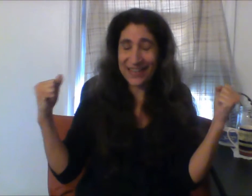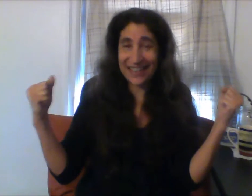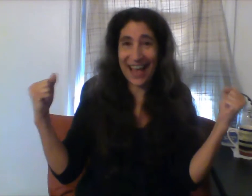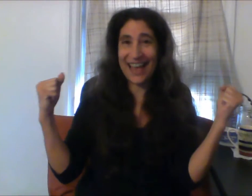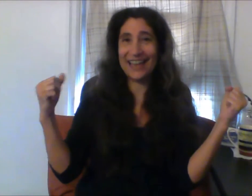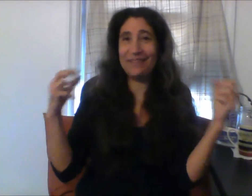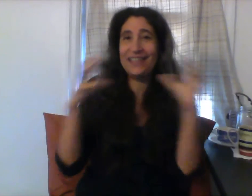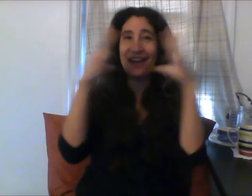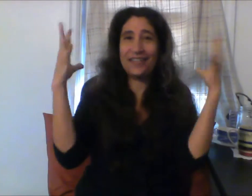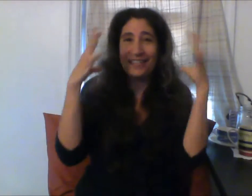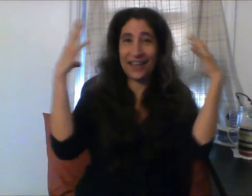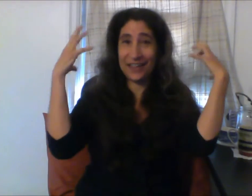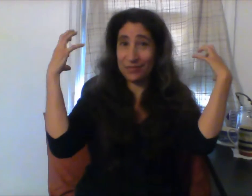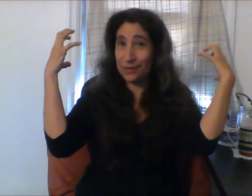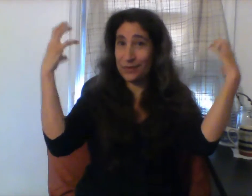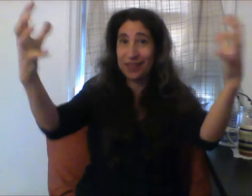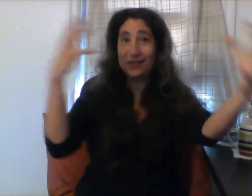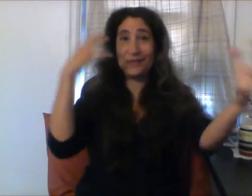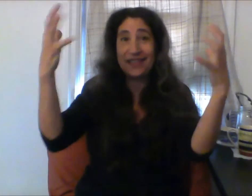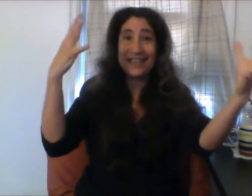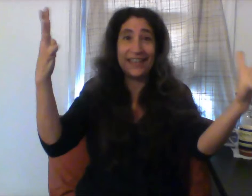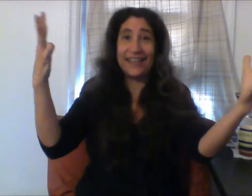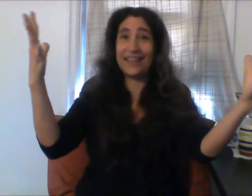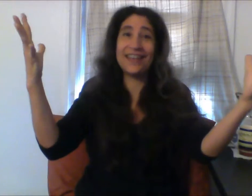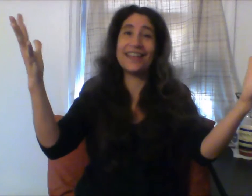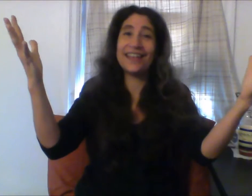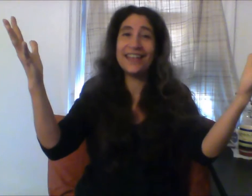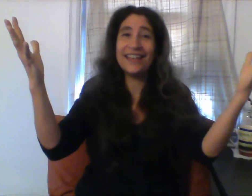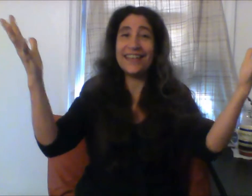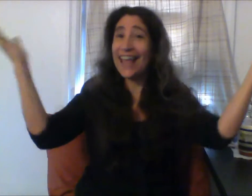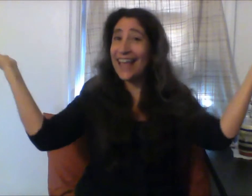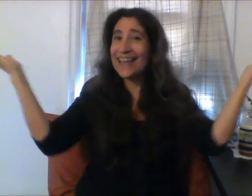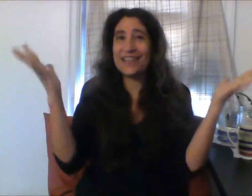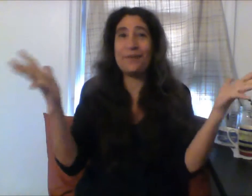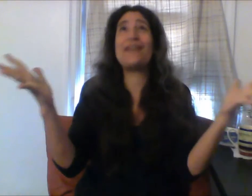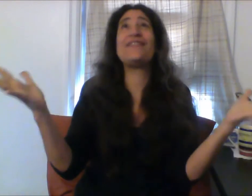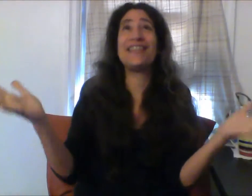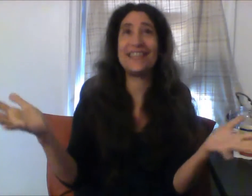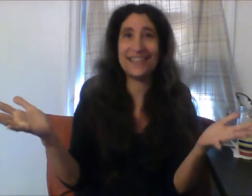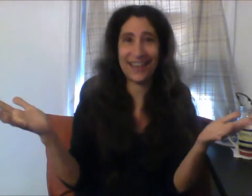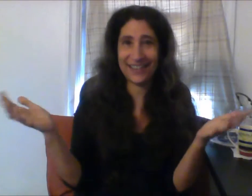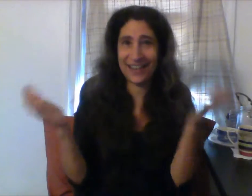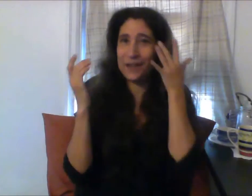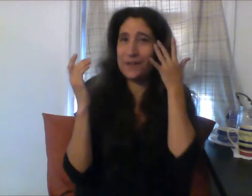time. It's our time, those of us who say. Yay. It's so evident it's our time.